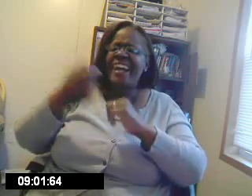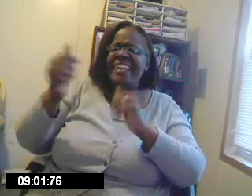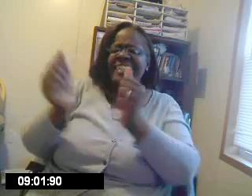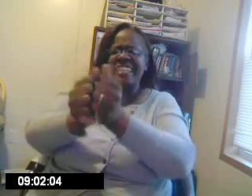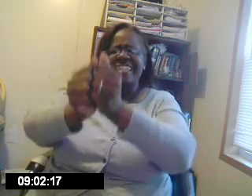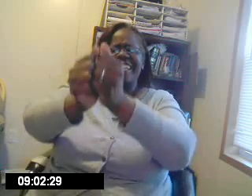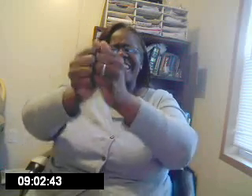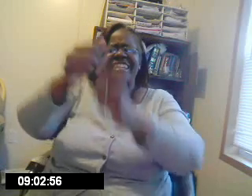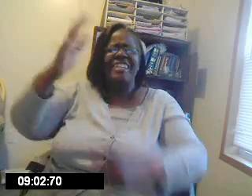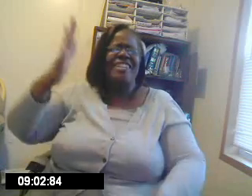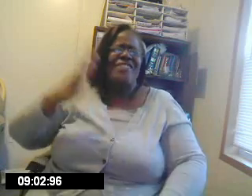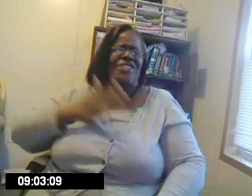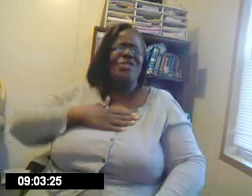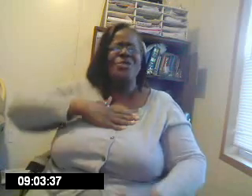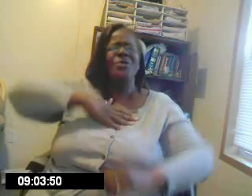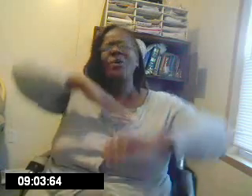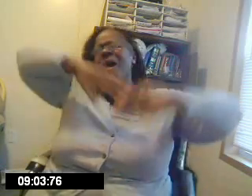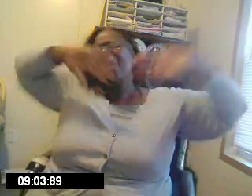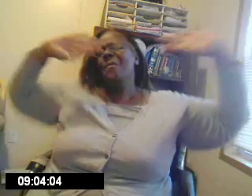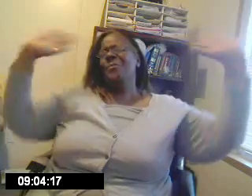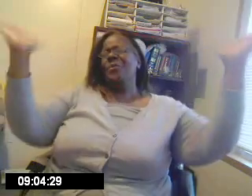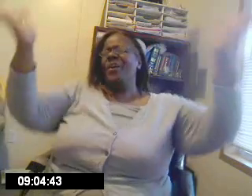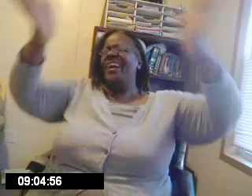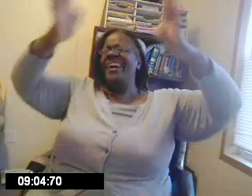Give. You. Praise.